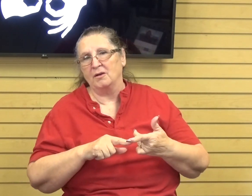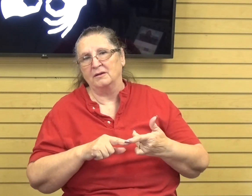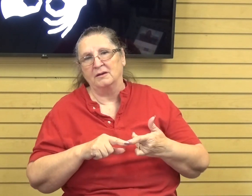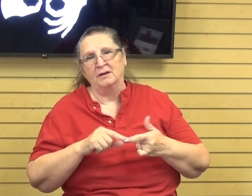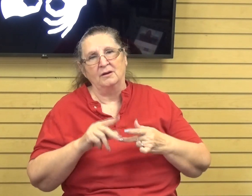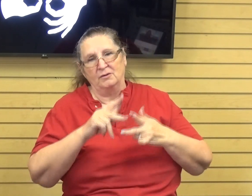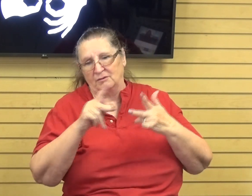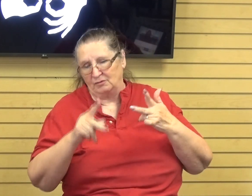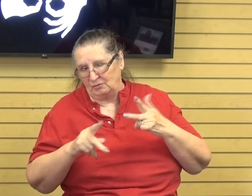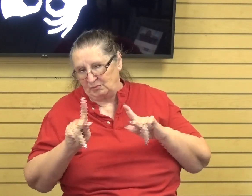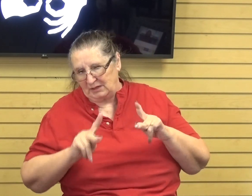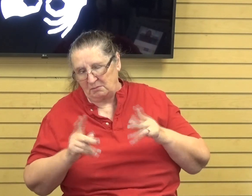and you just want to get home.